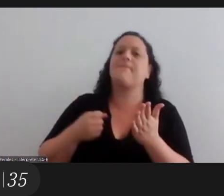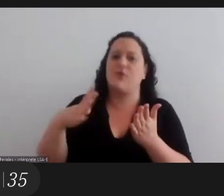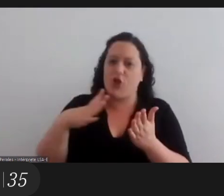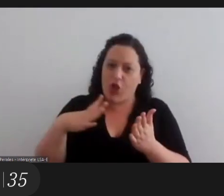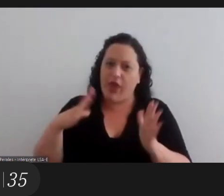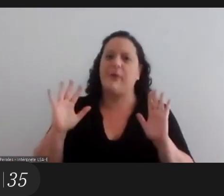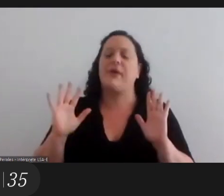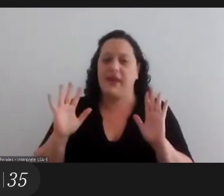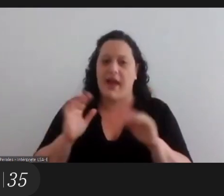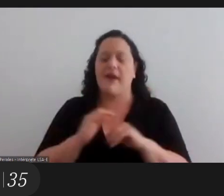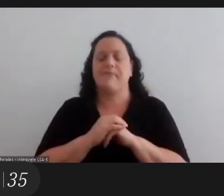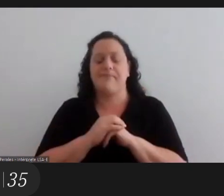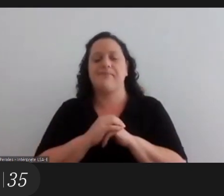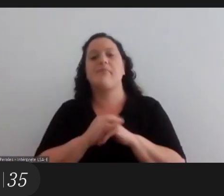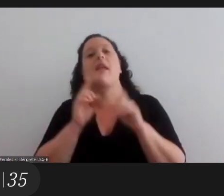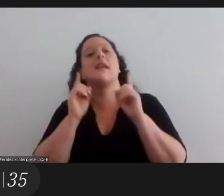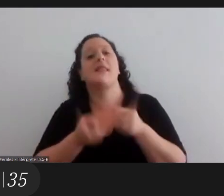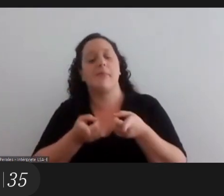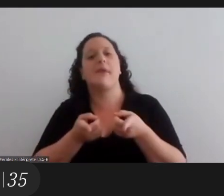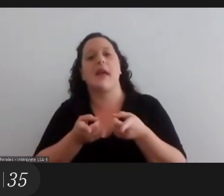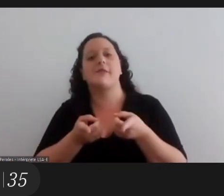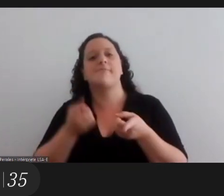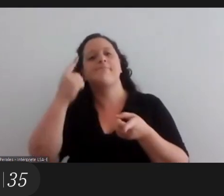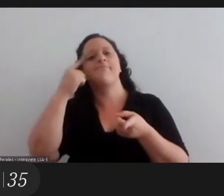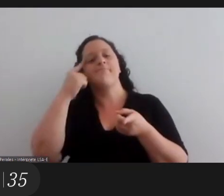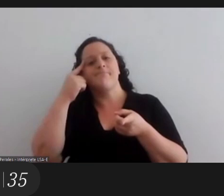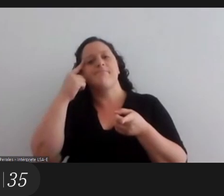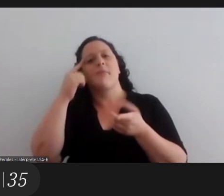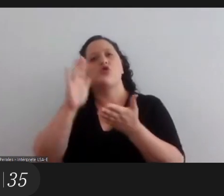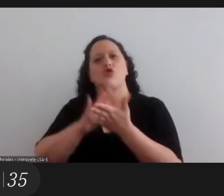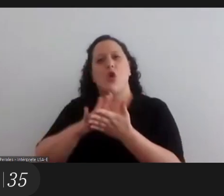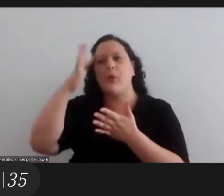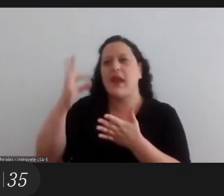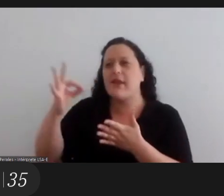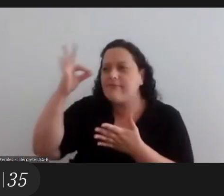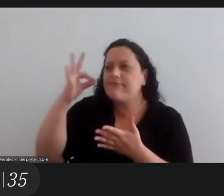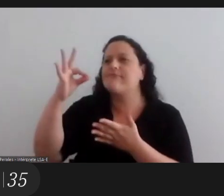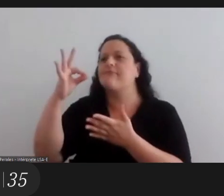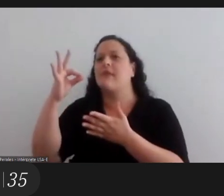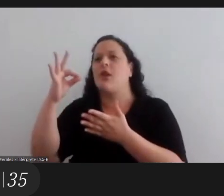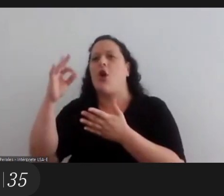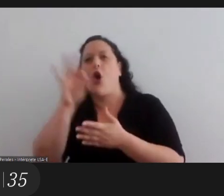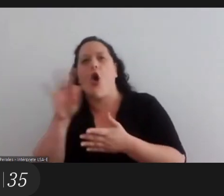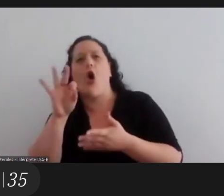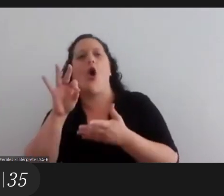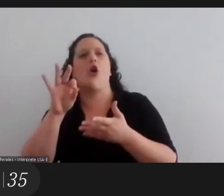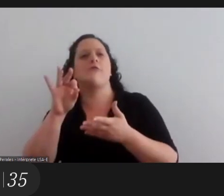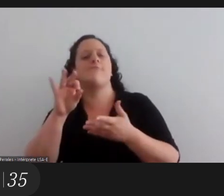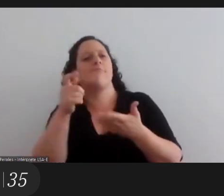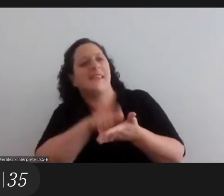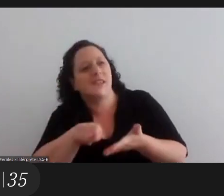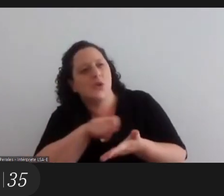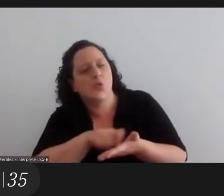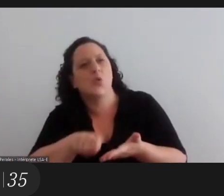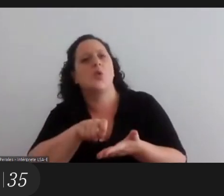it's key to focus on that too and also the question of thinking of critique critique or reviews